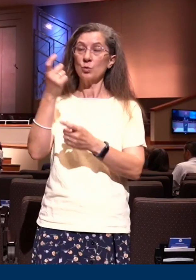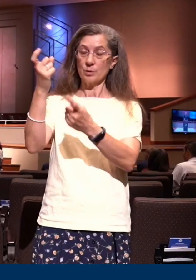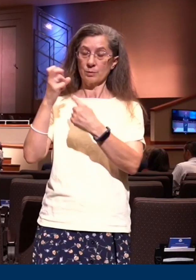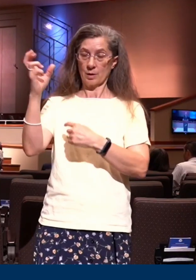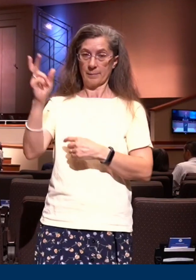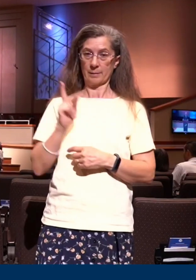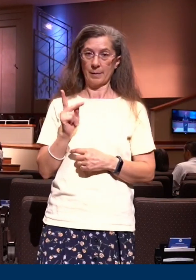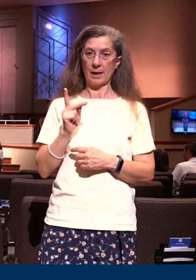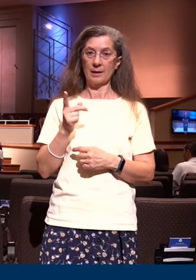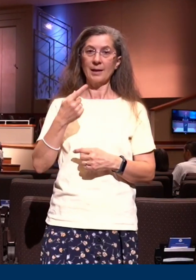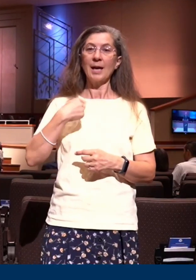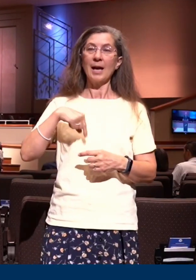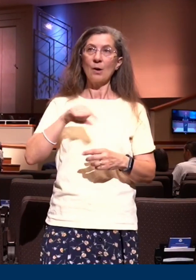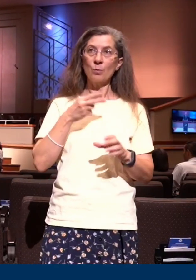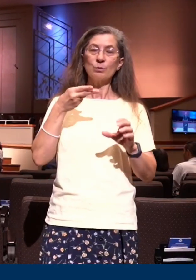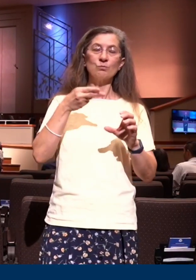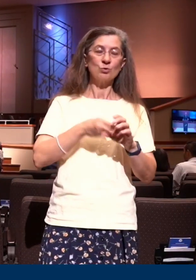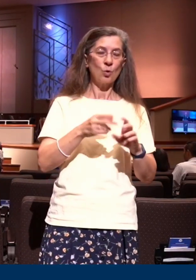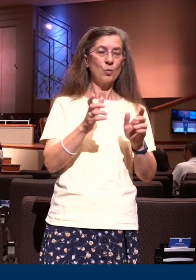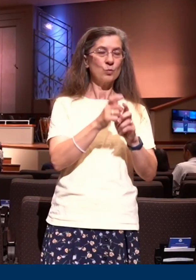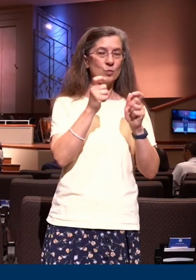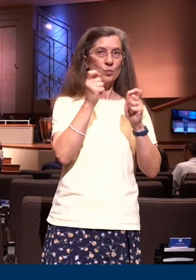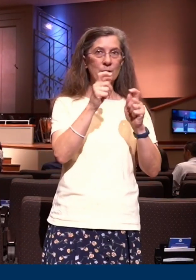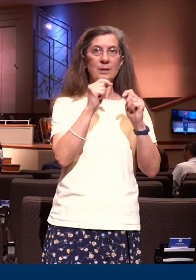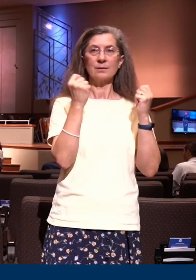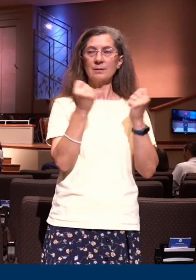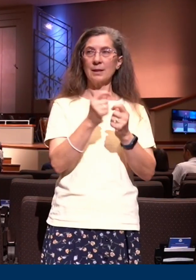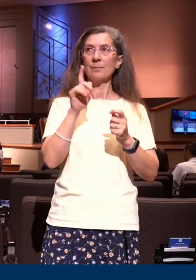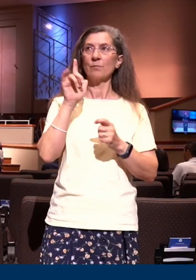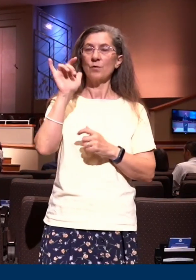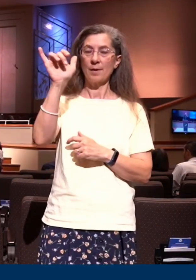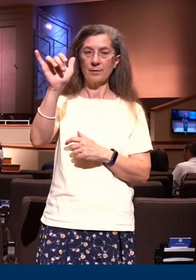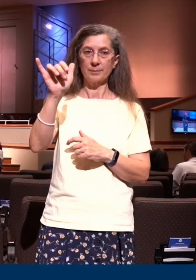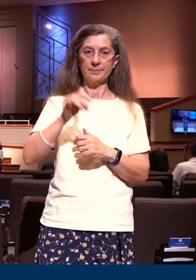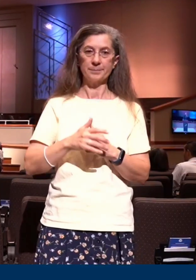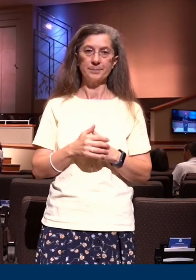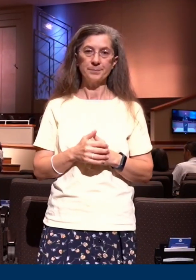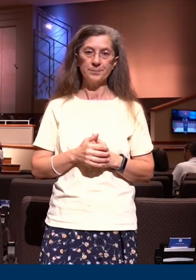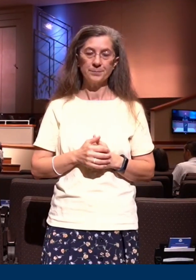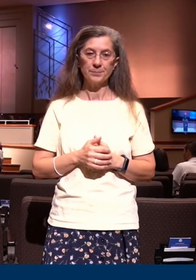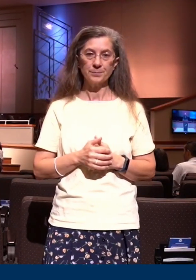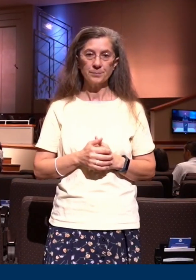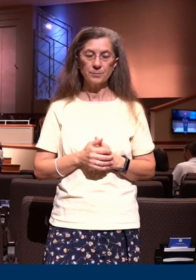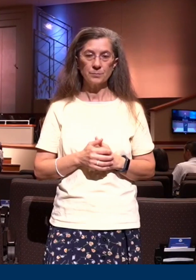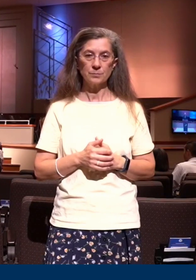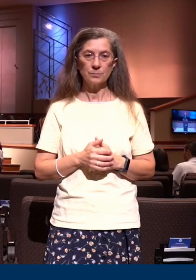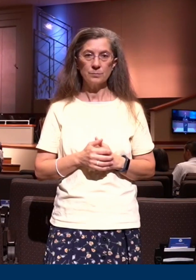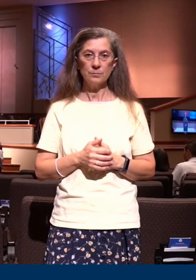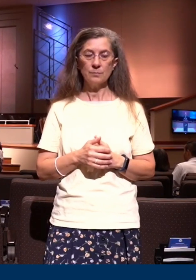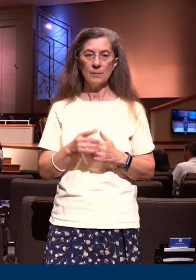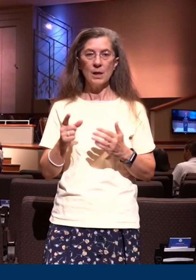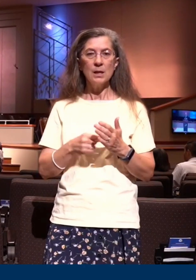on the winning side forever and ever and ever now I know sometimes you read Romans 6 and